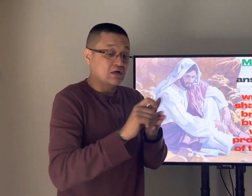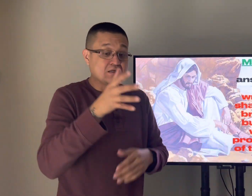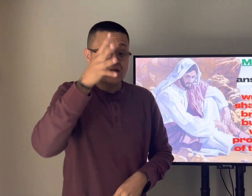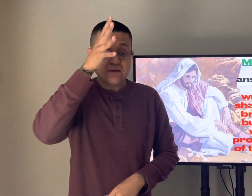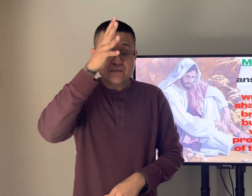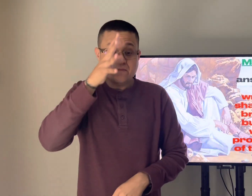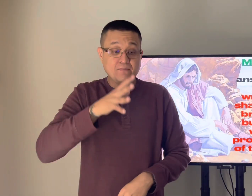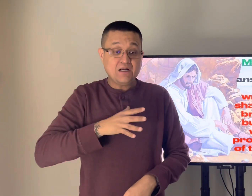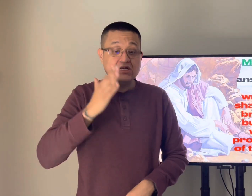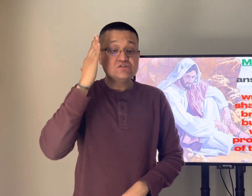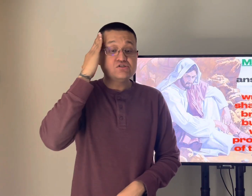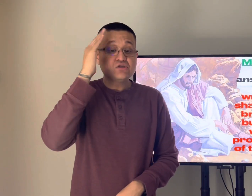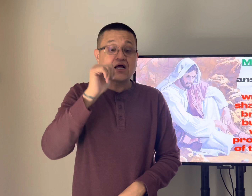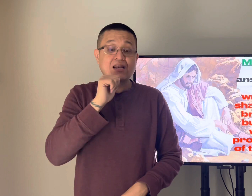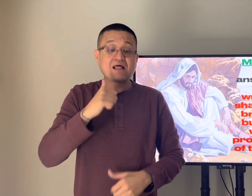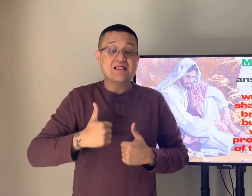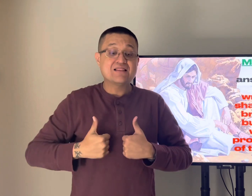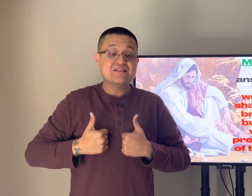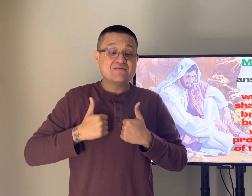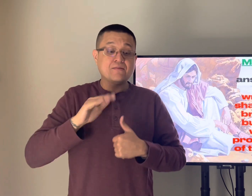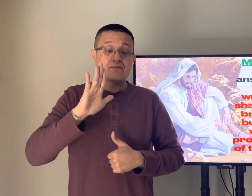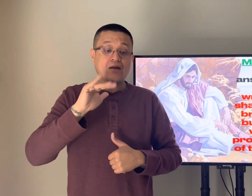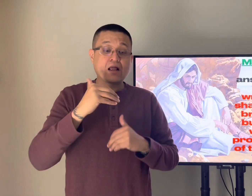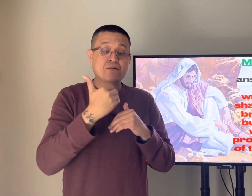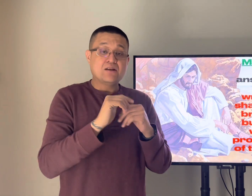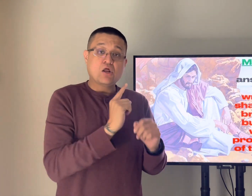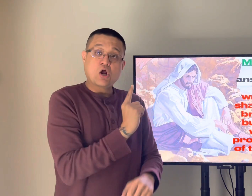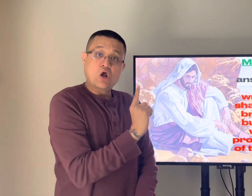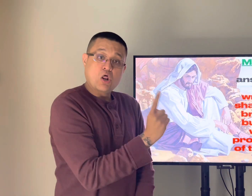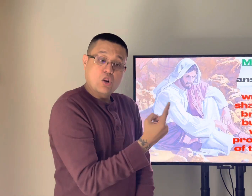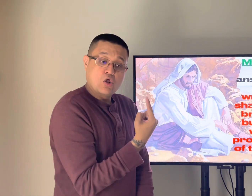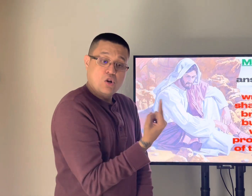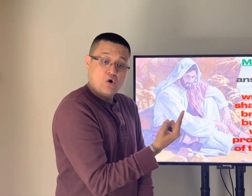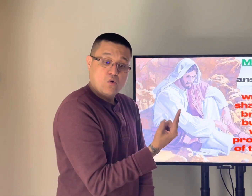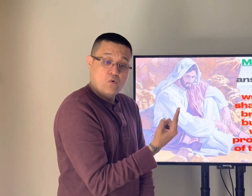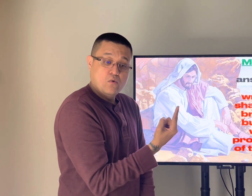so it is written man shall not live by bread alone